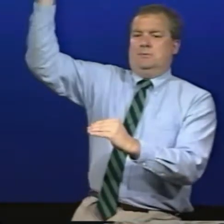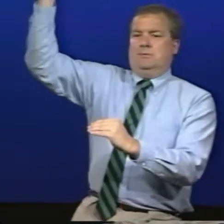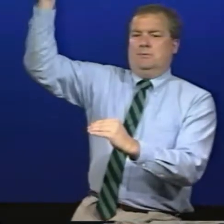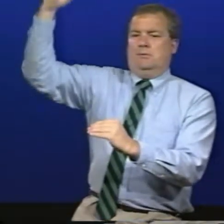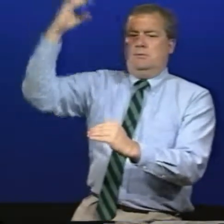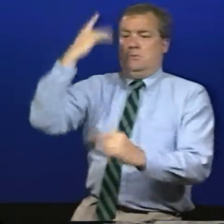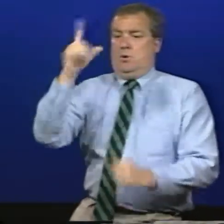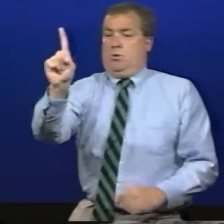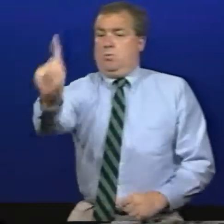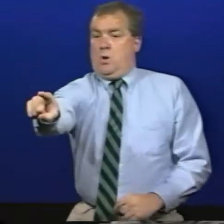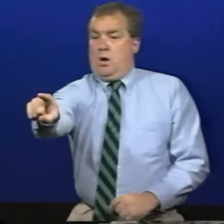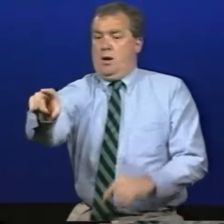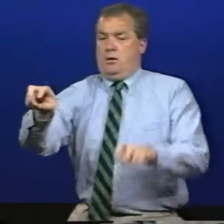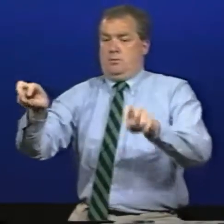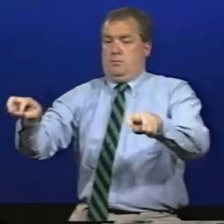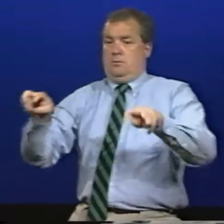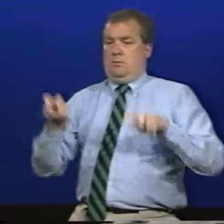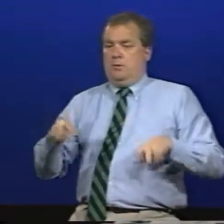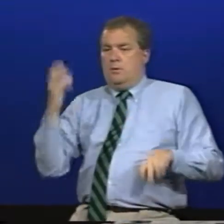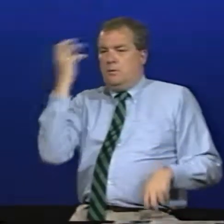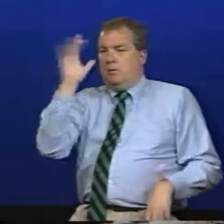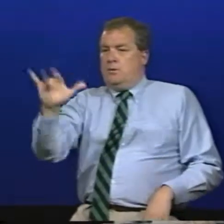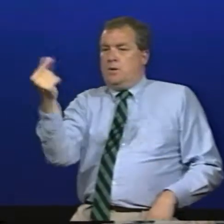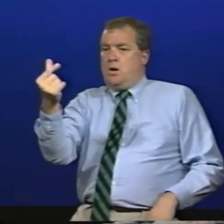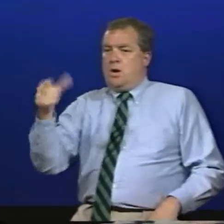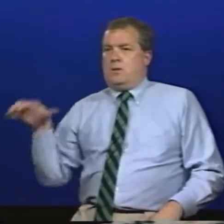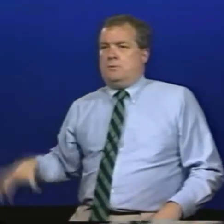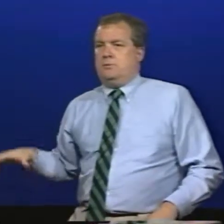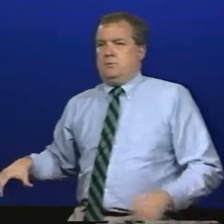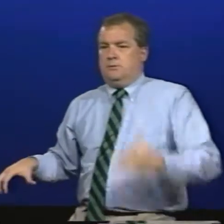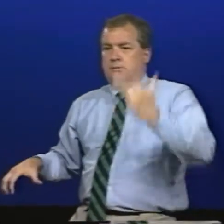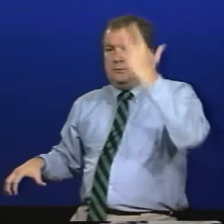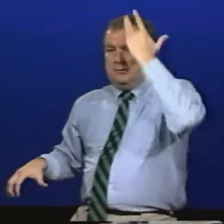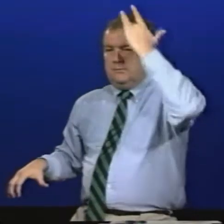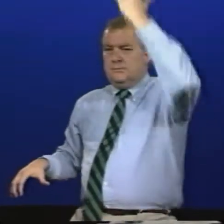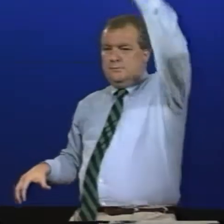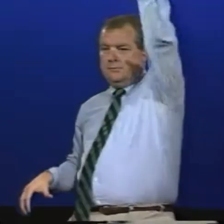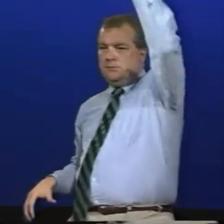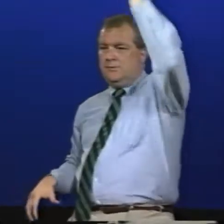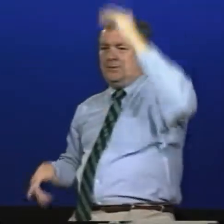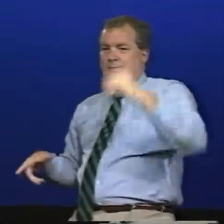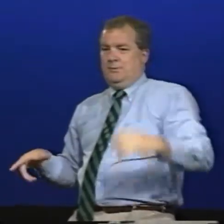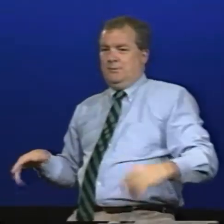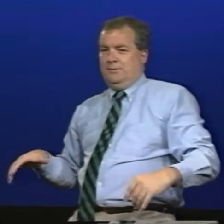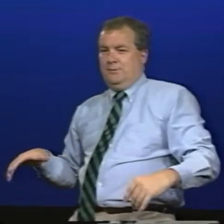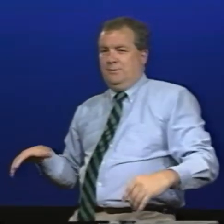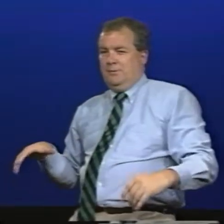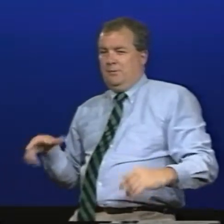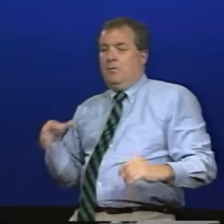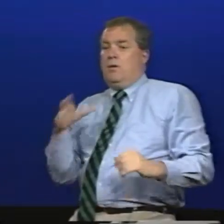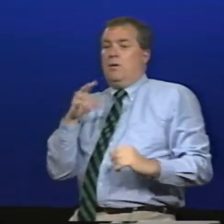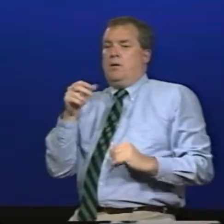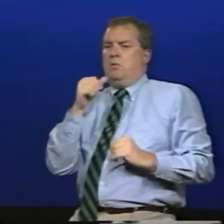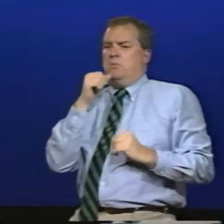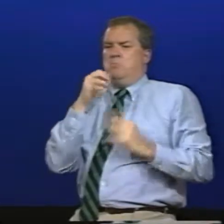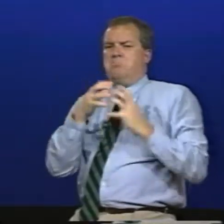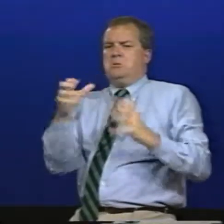two two you want someone who is six two or taller and then you'll set up two players at the center and lower court and you want people in the center